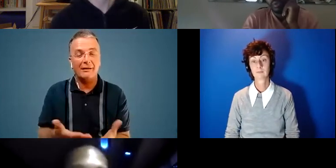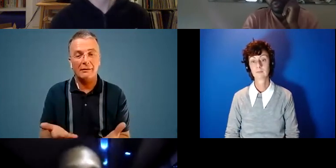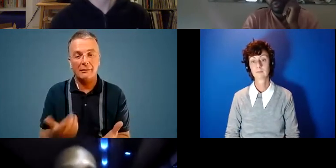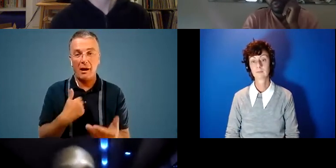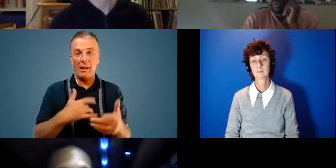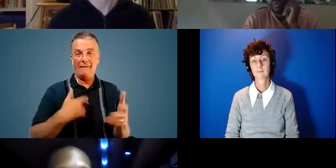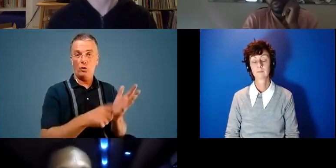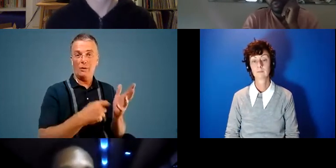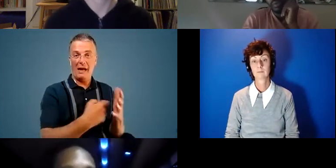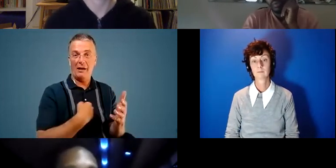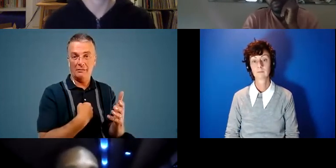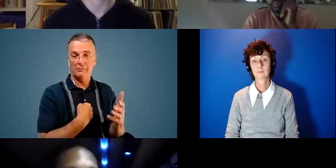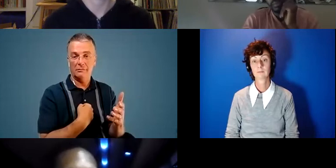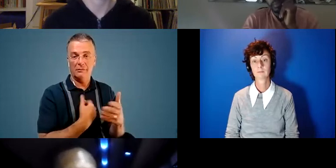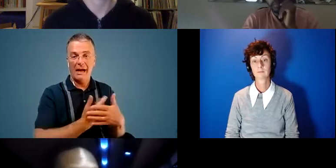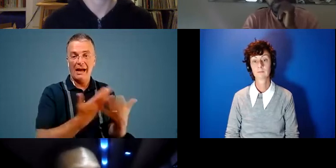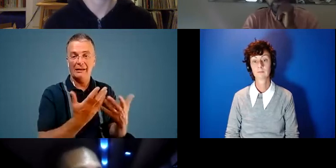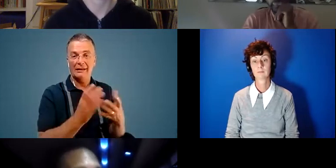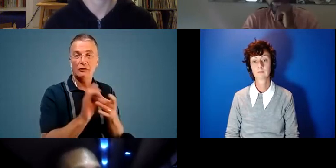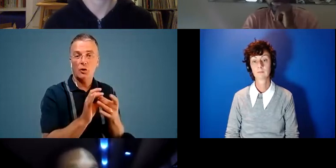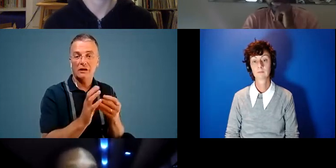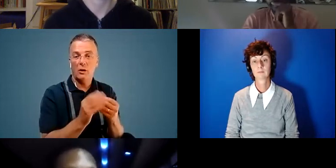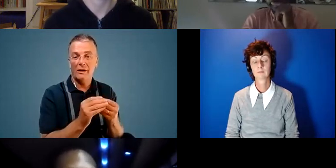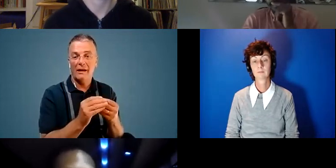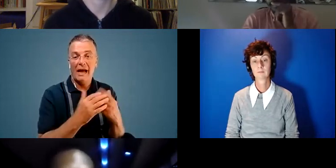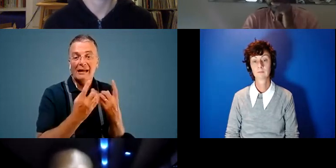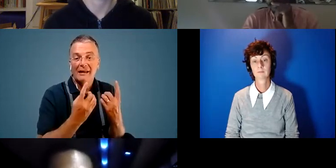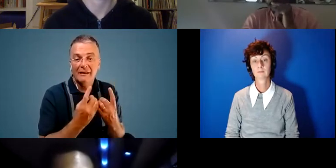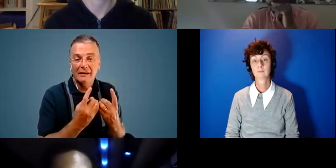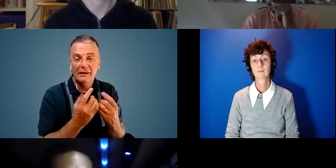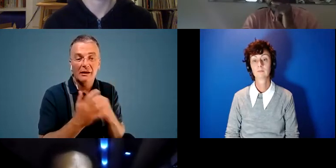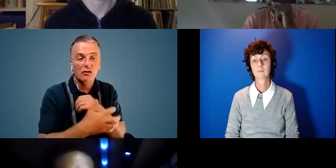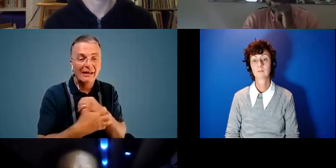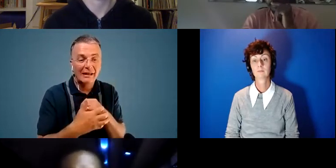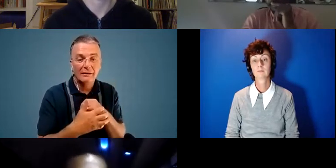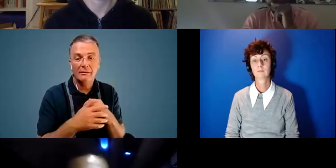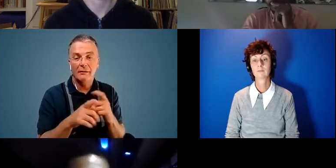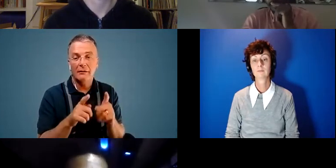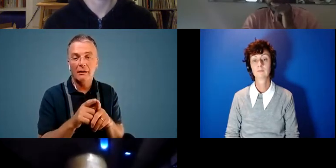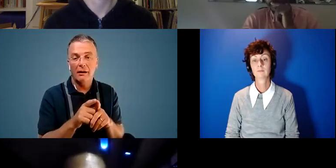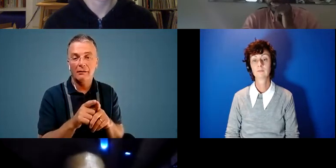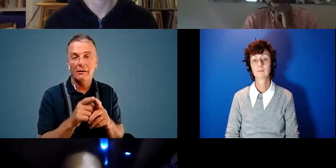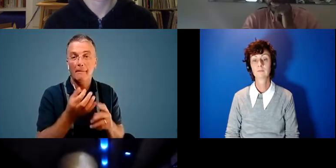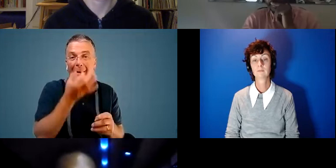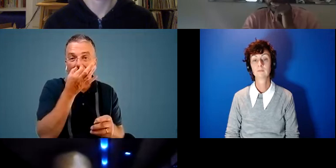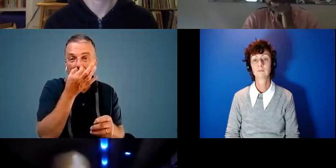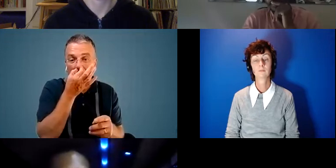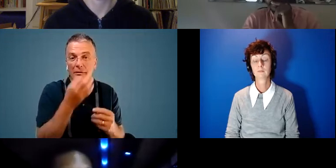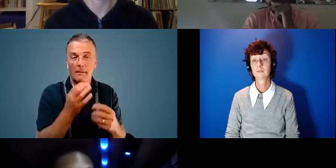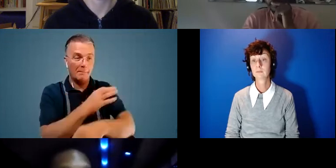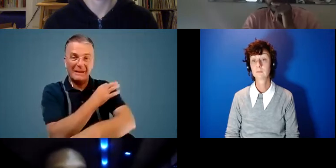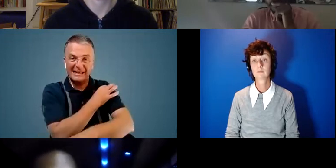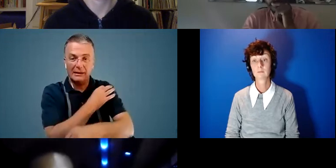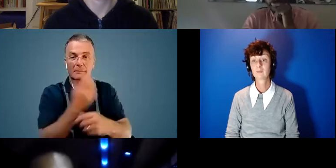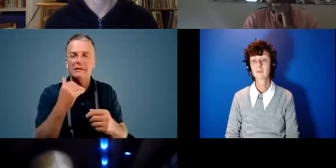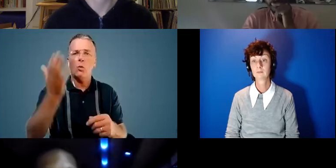the uk you know any association with anything greening like for example even piercings was associated